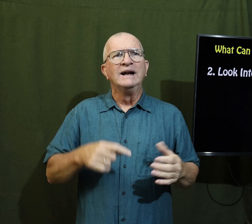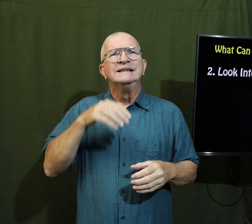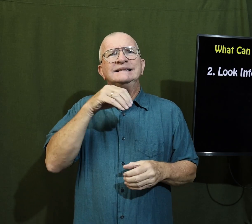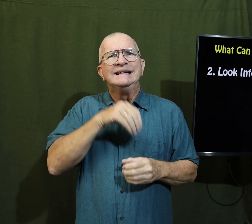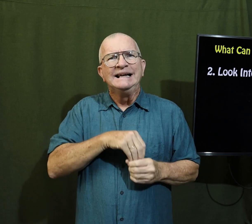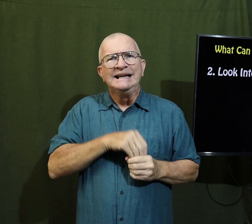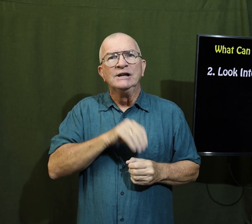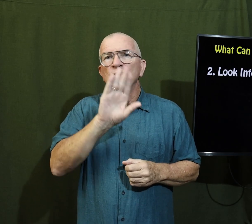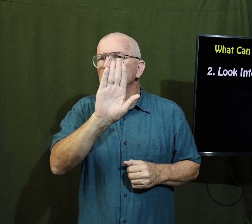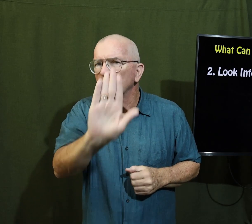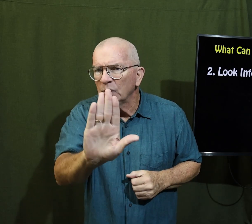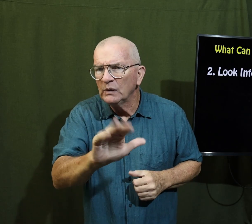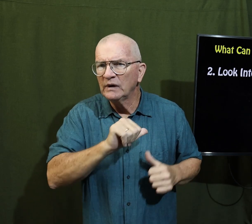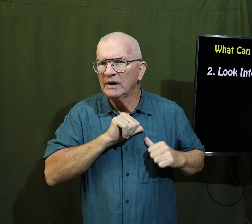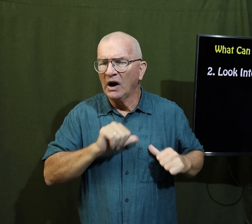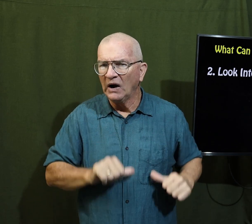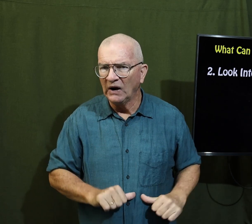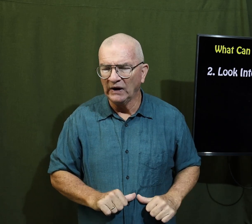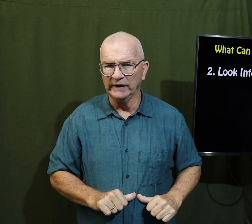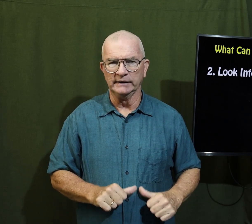what is in your heart